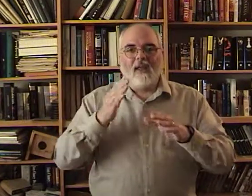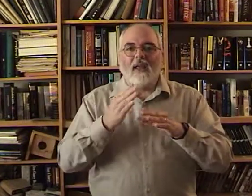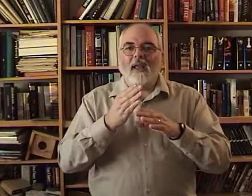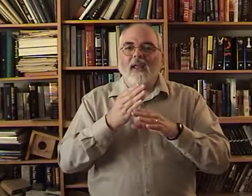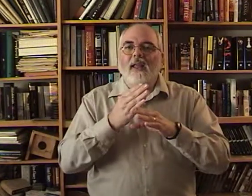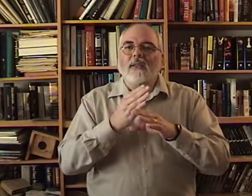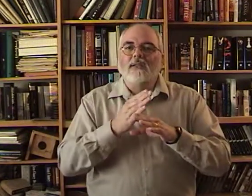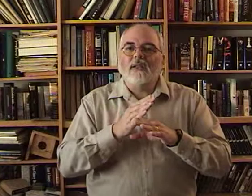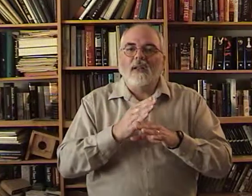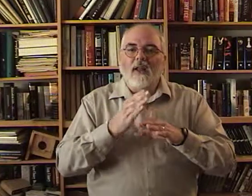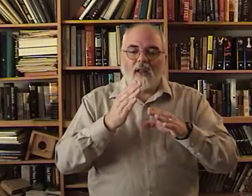It's.